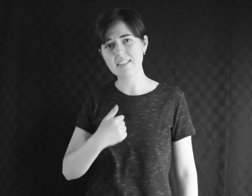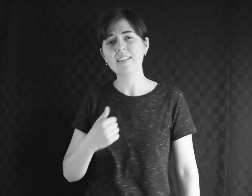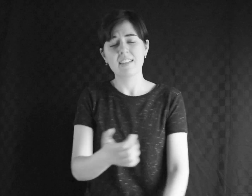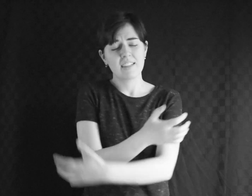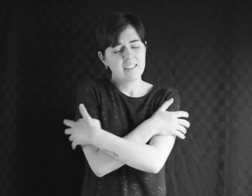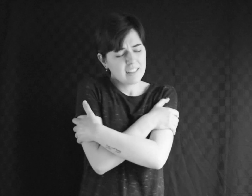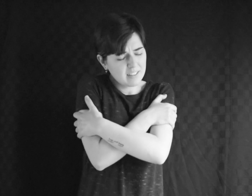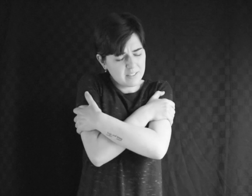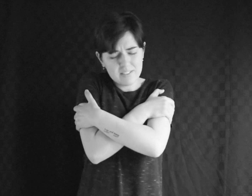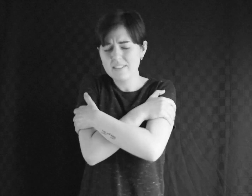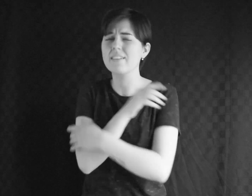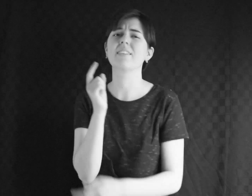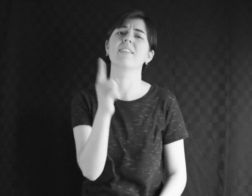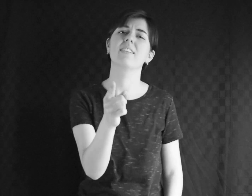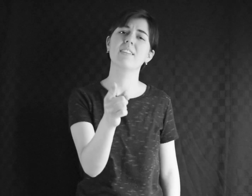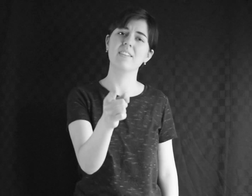I'll hold onto you